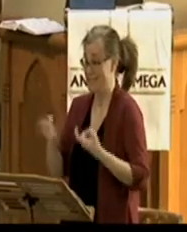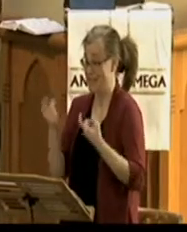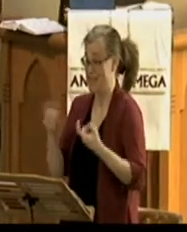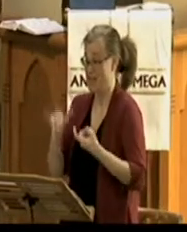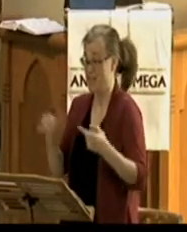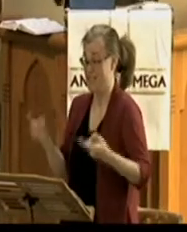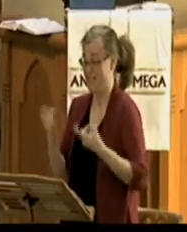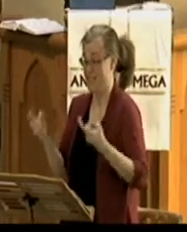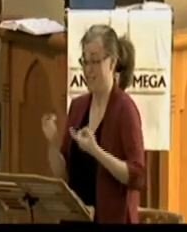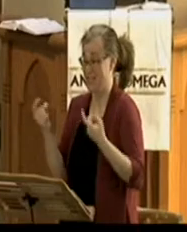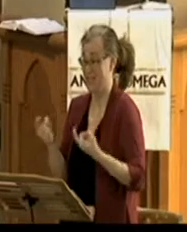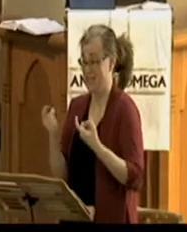honest.